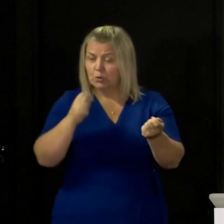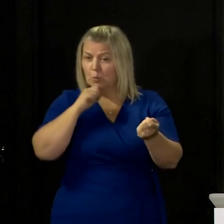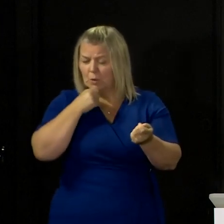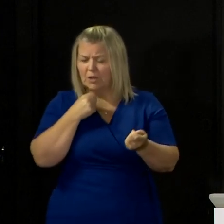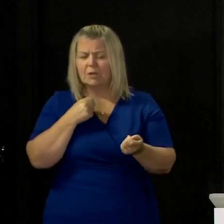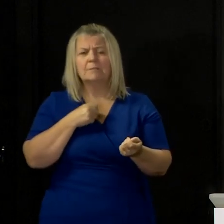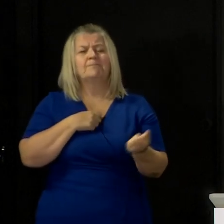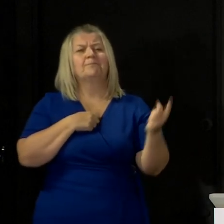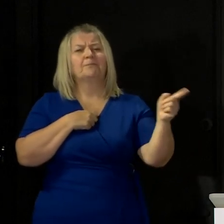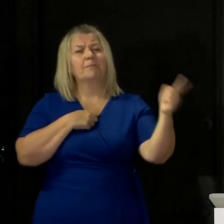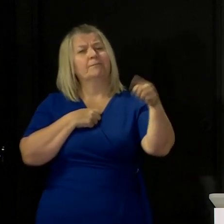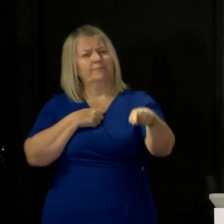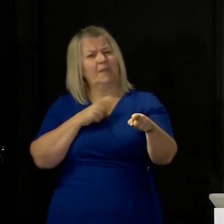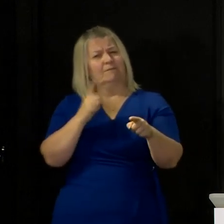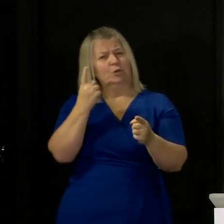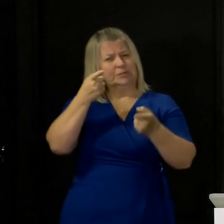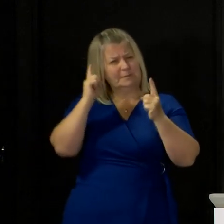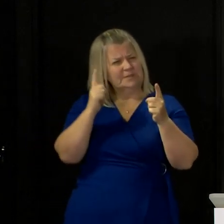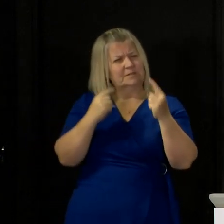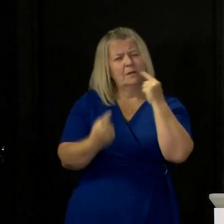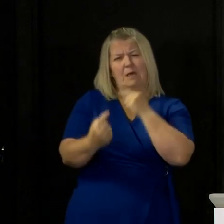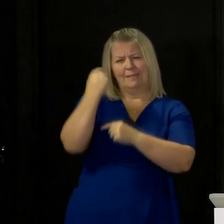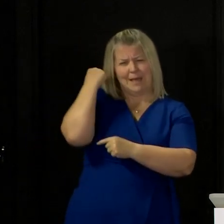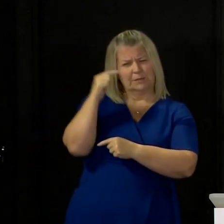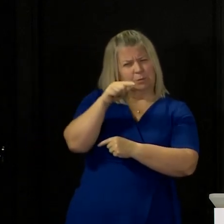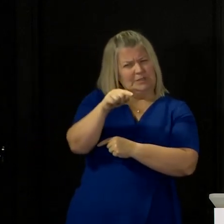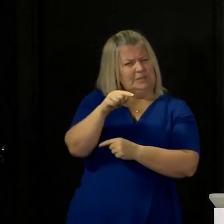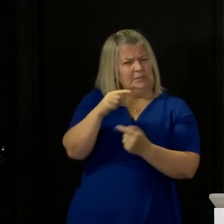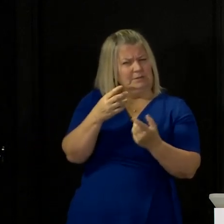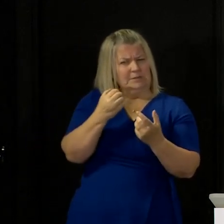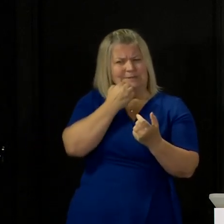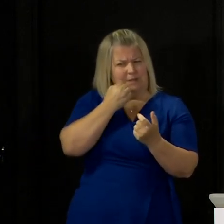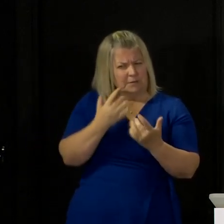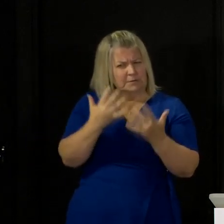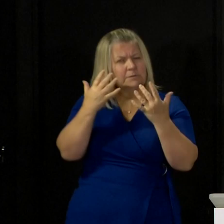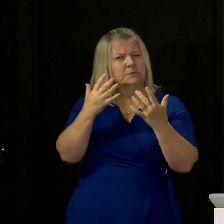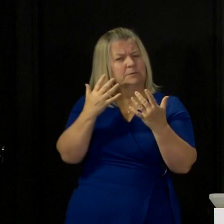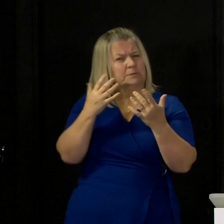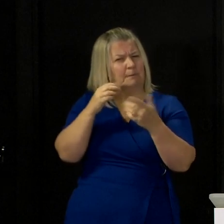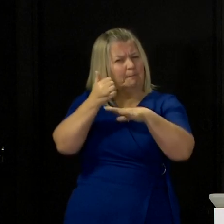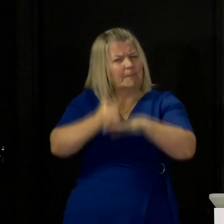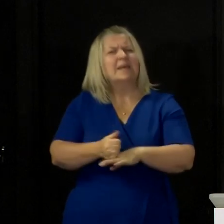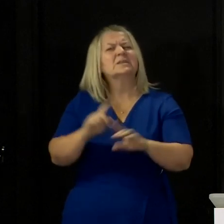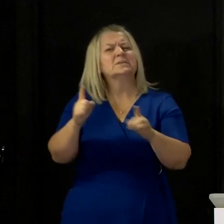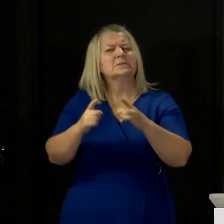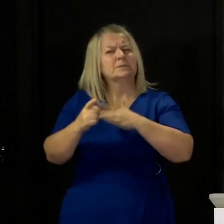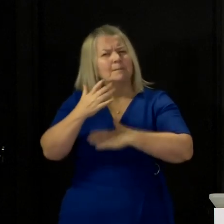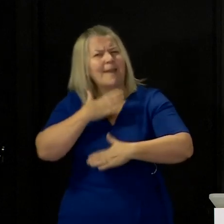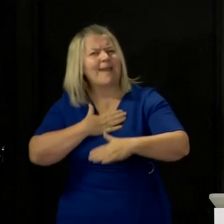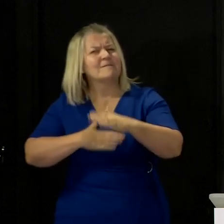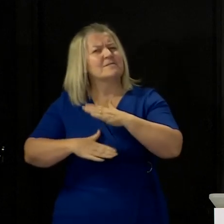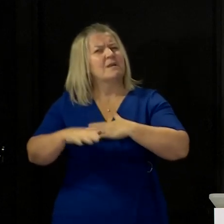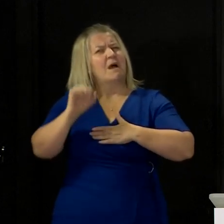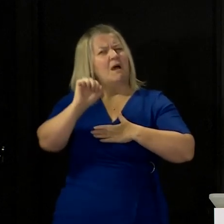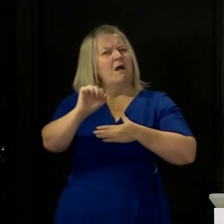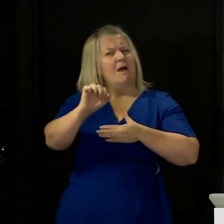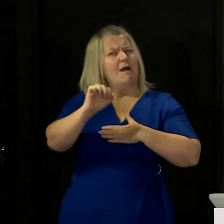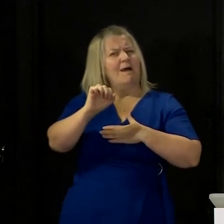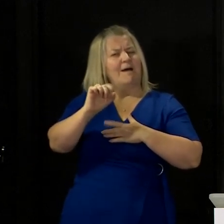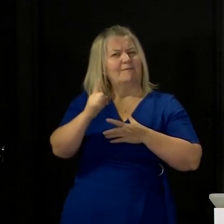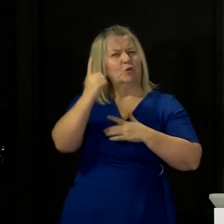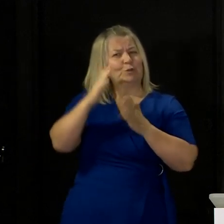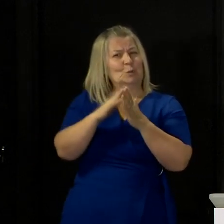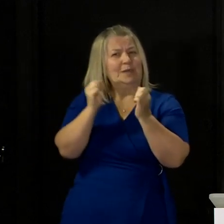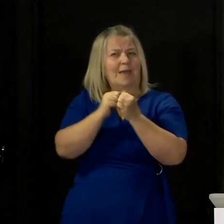minister last week you came bearing a sheaf of statistics on people's behaviour on the first weekend of lockdown easing things